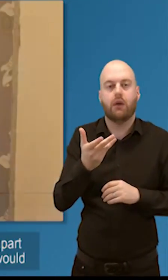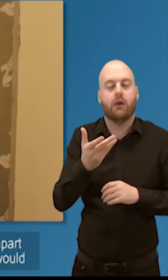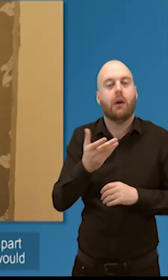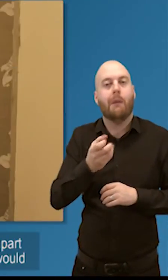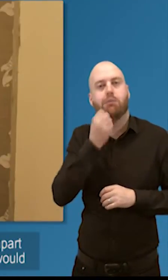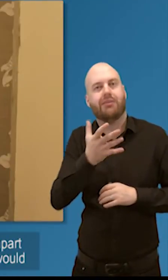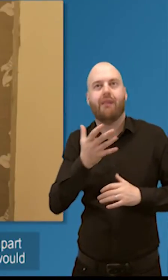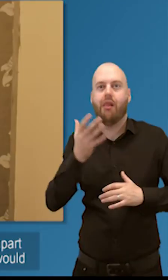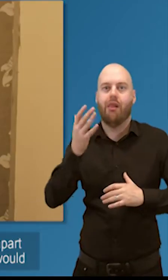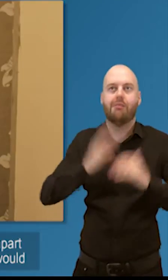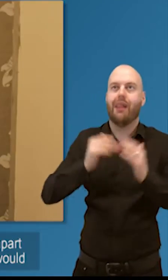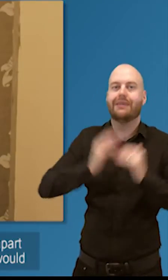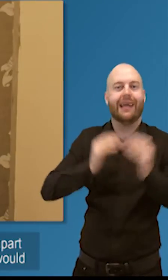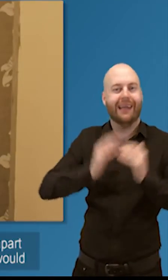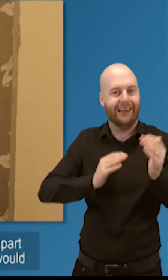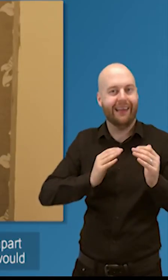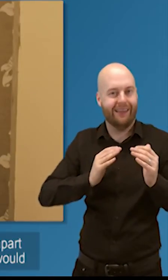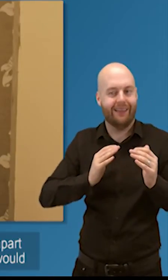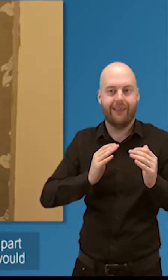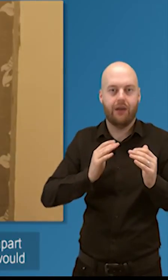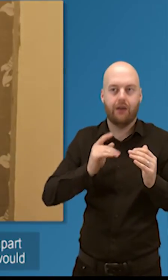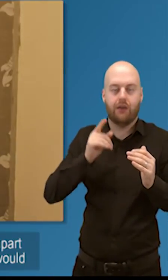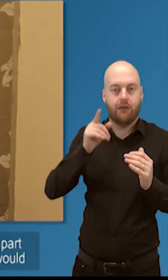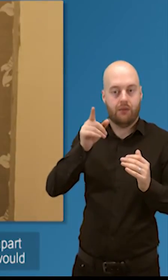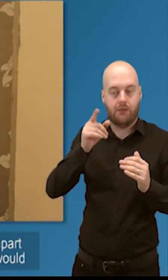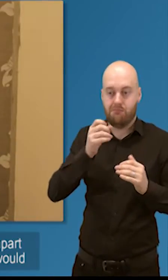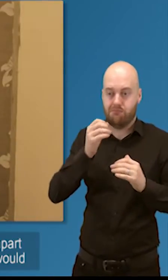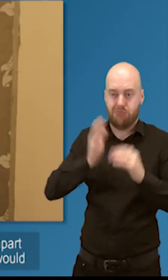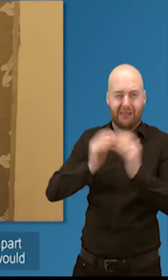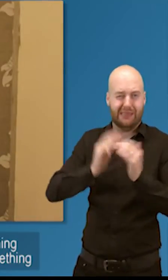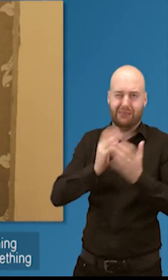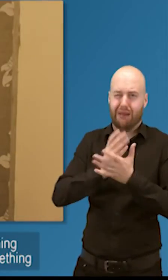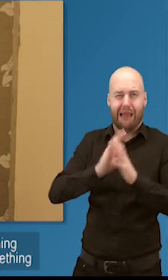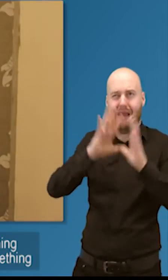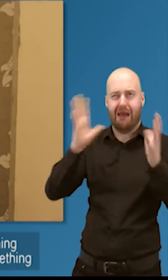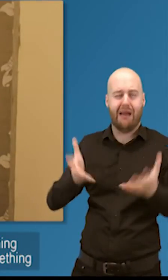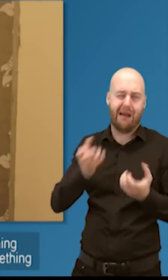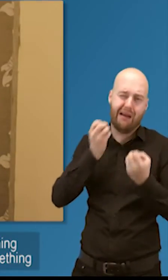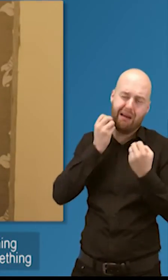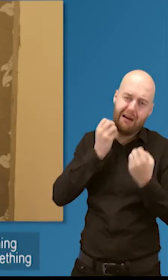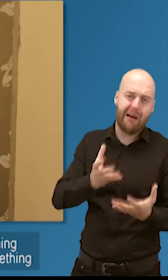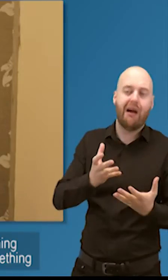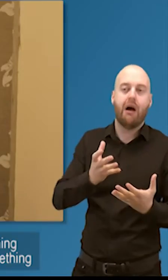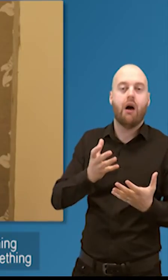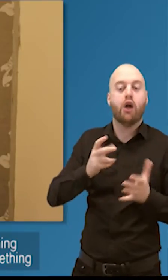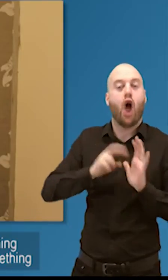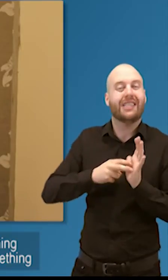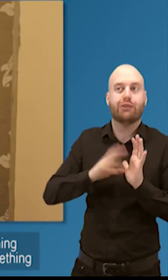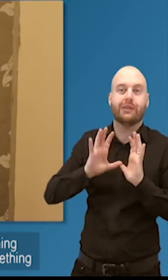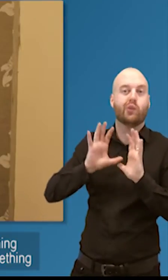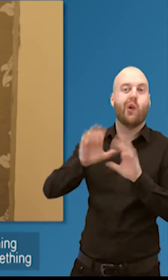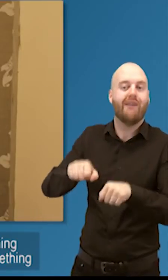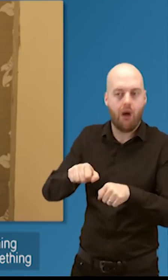see them nobody is going to get to do anything with them apart from a few people then that's something that we would want to think really what's that about so